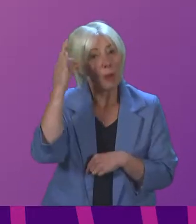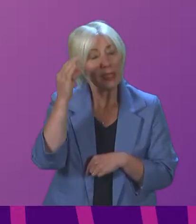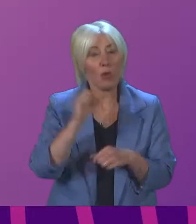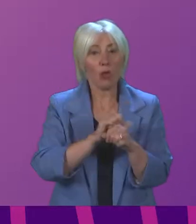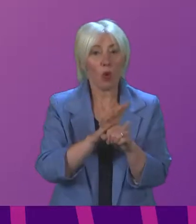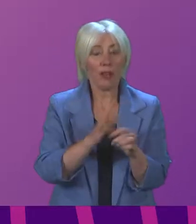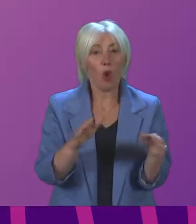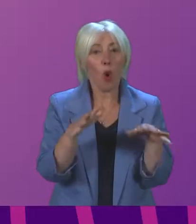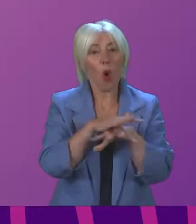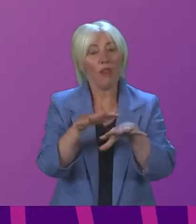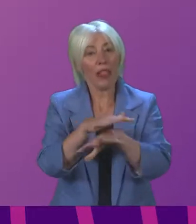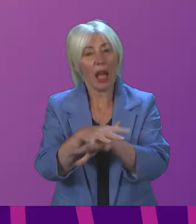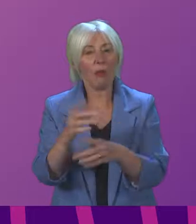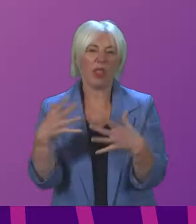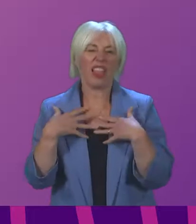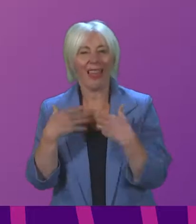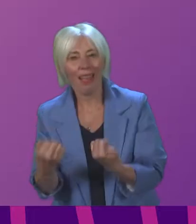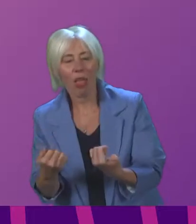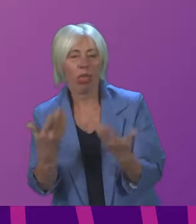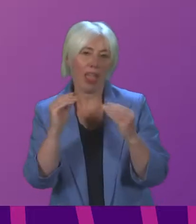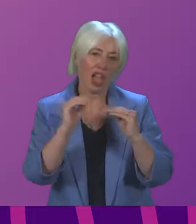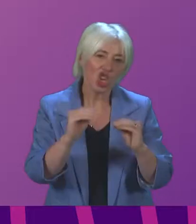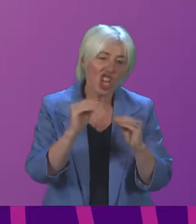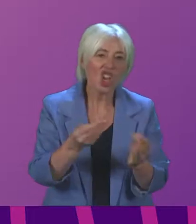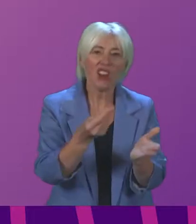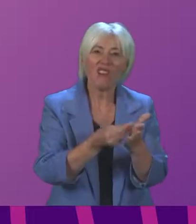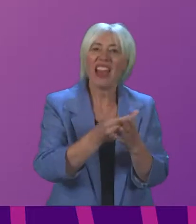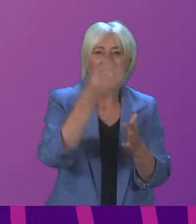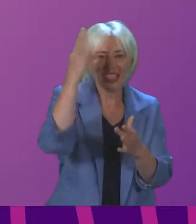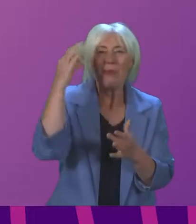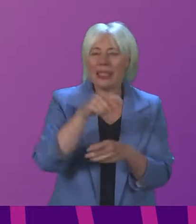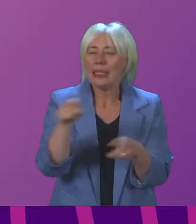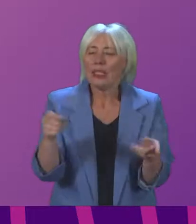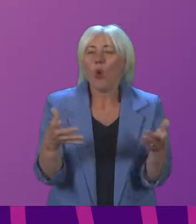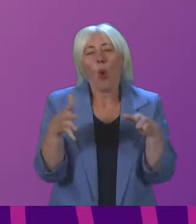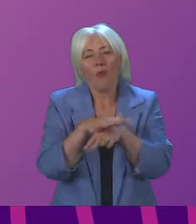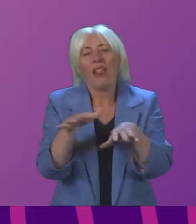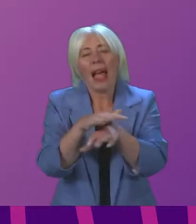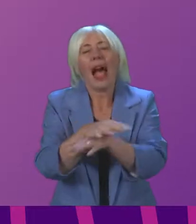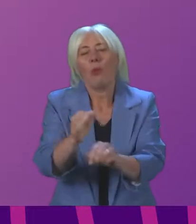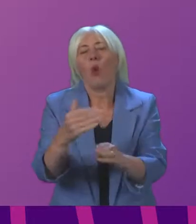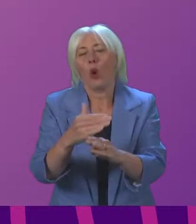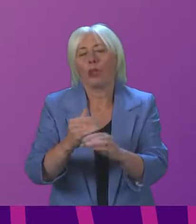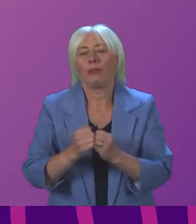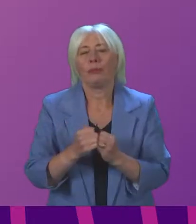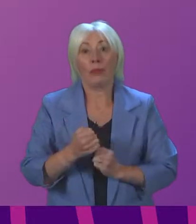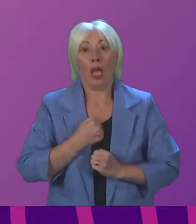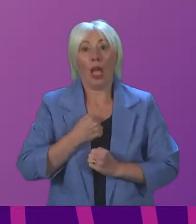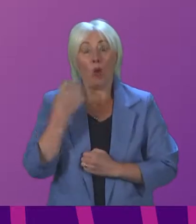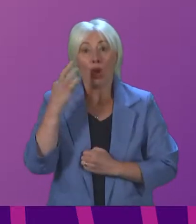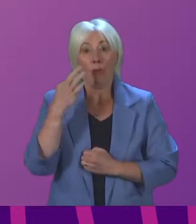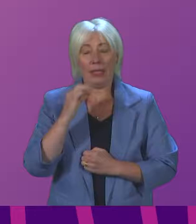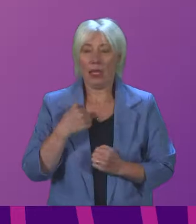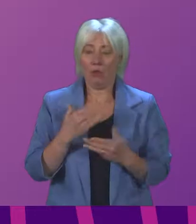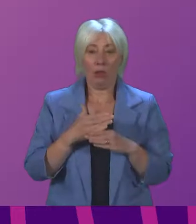other committee work, such as health, education, and finance, just to name a few. The COVID-19 Committee has taken great